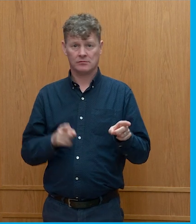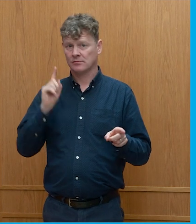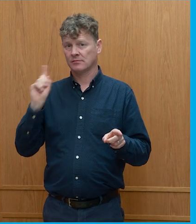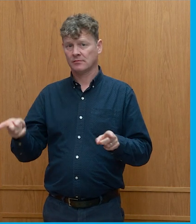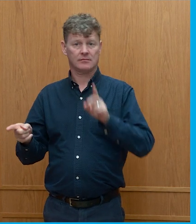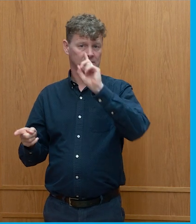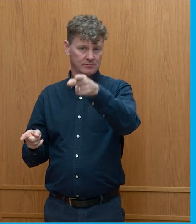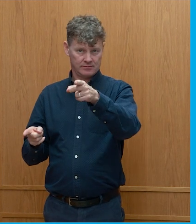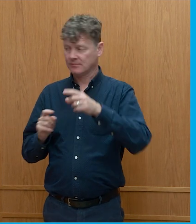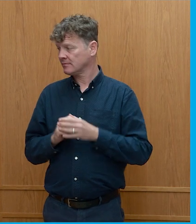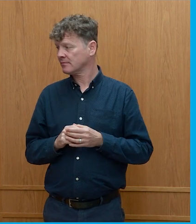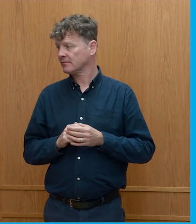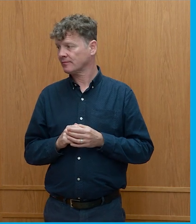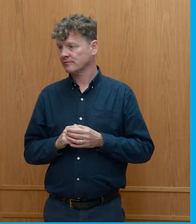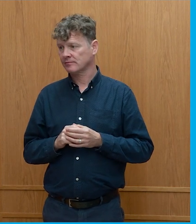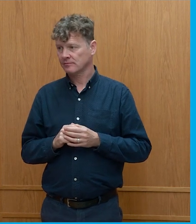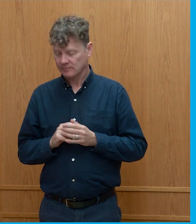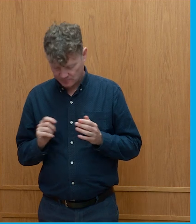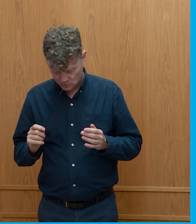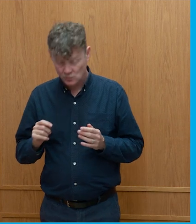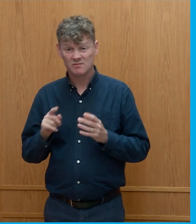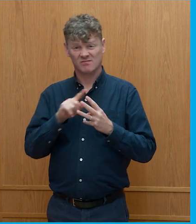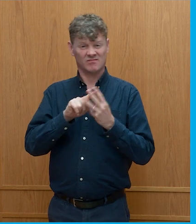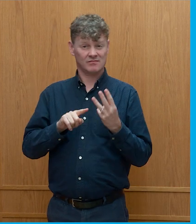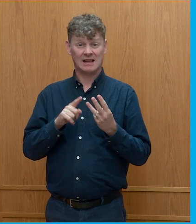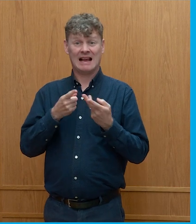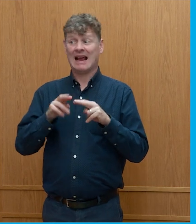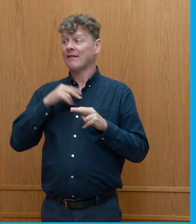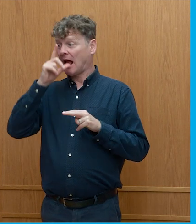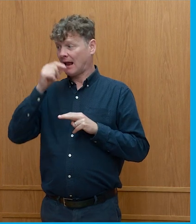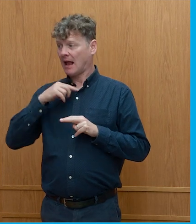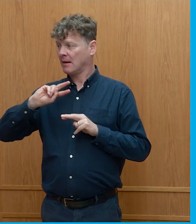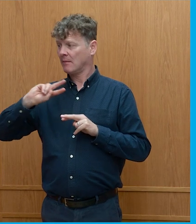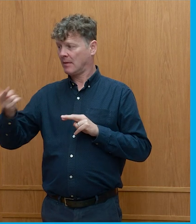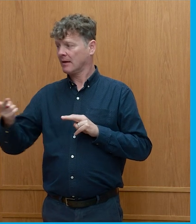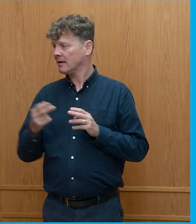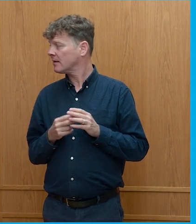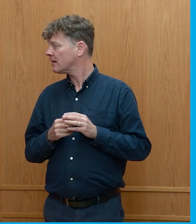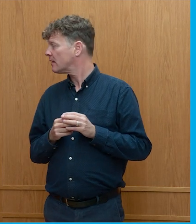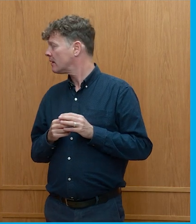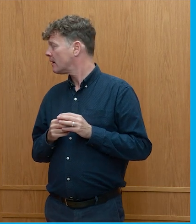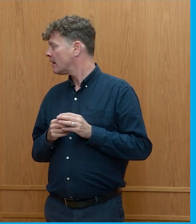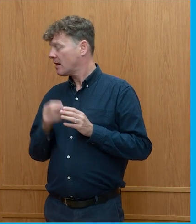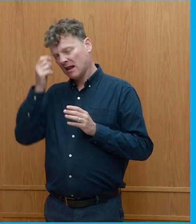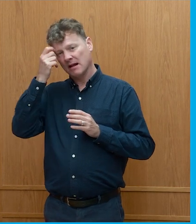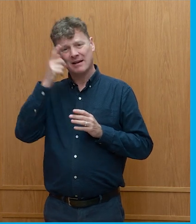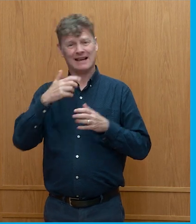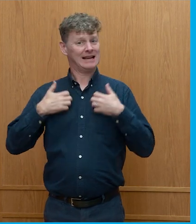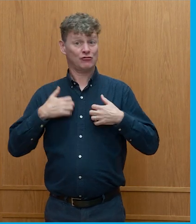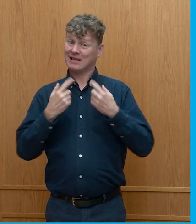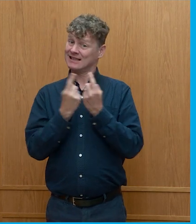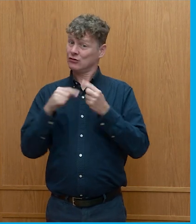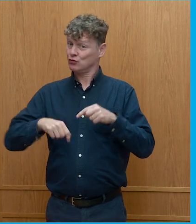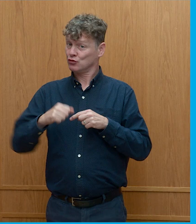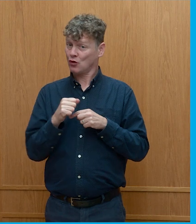lady behind you and then the lady at the back and then if i can i'm going to come to you okay just to say an interesting issue in scotland of course is that we